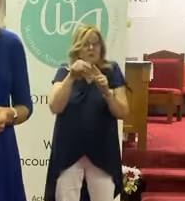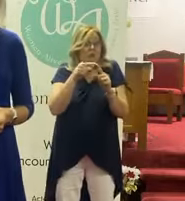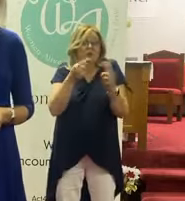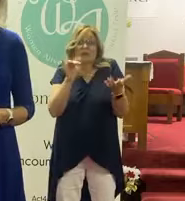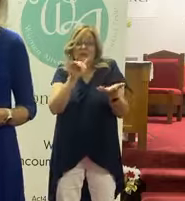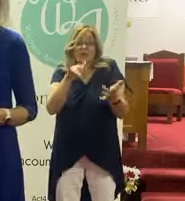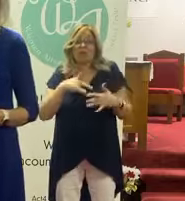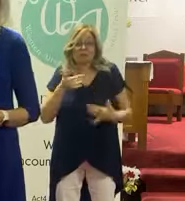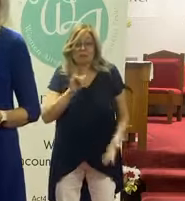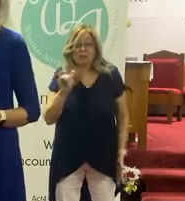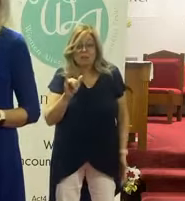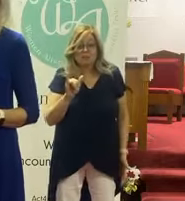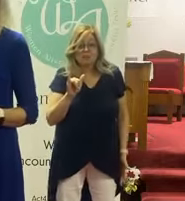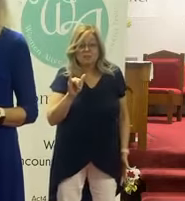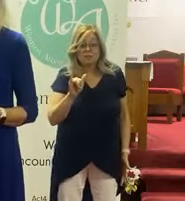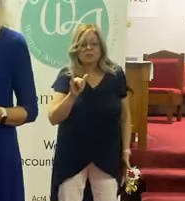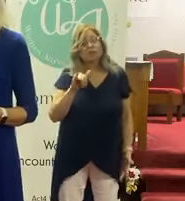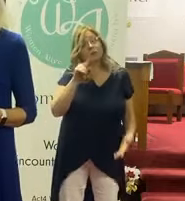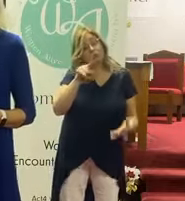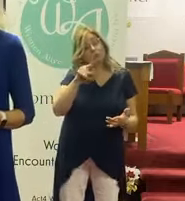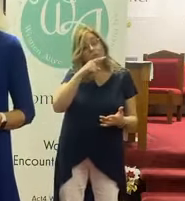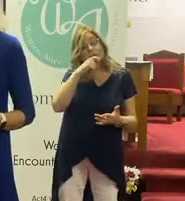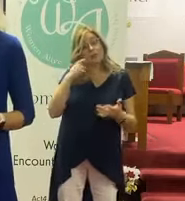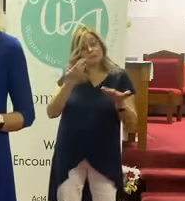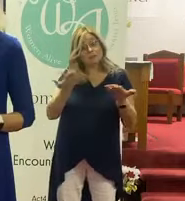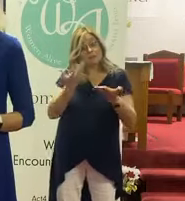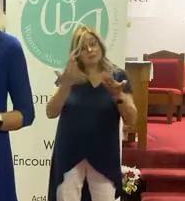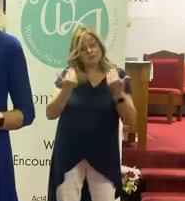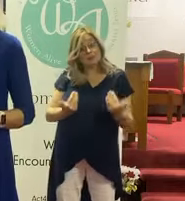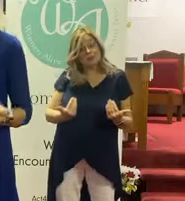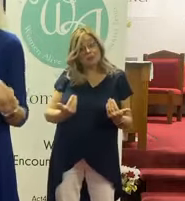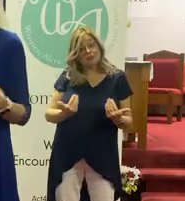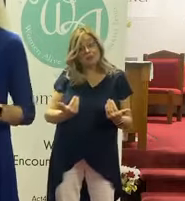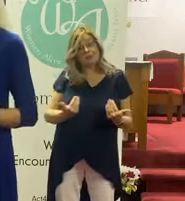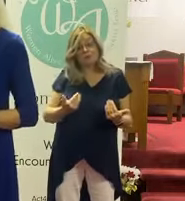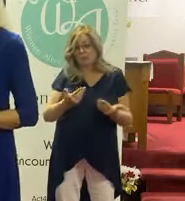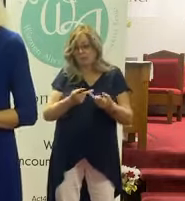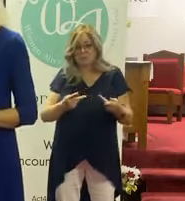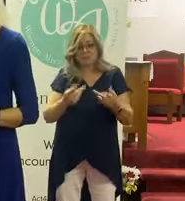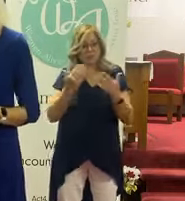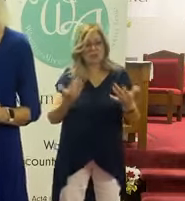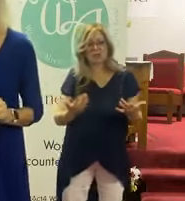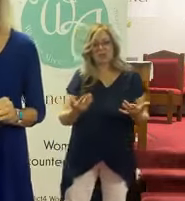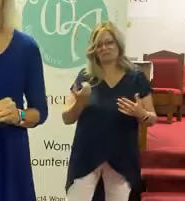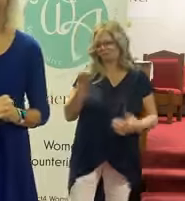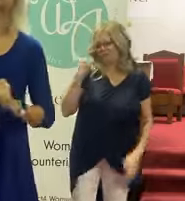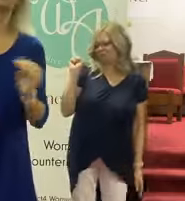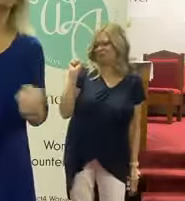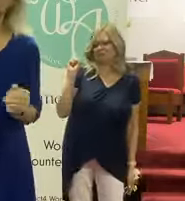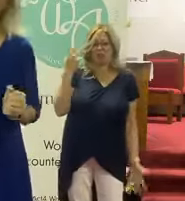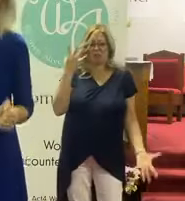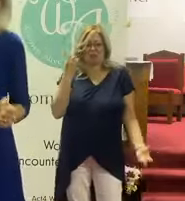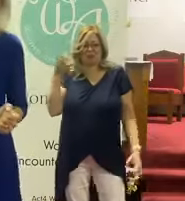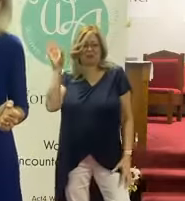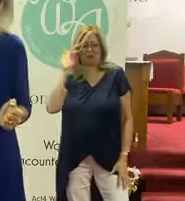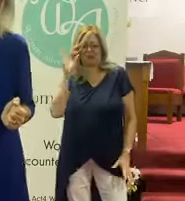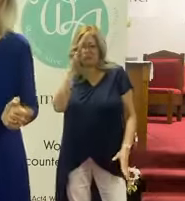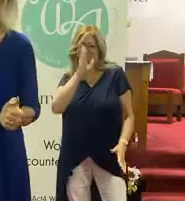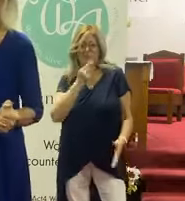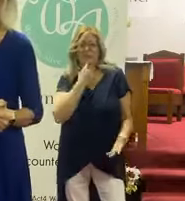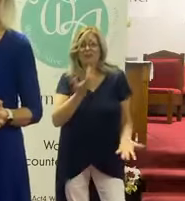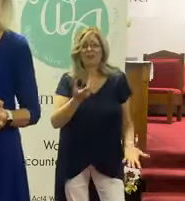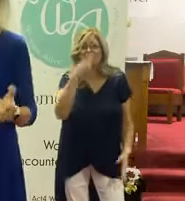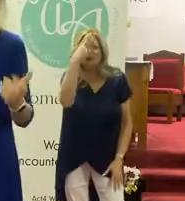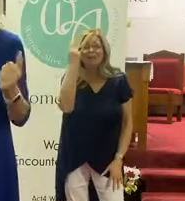last time you were in that place? Are you in a dry place right now? Are you in a place of rebellion where you really don't want to hear what God's got to